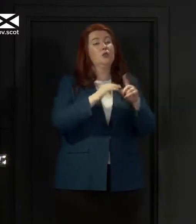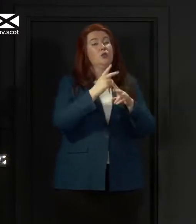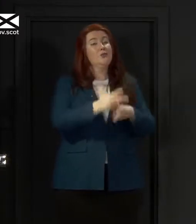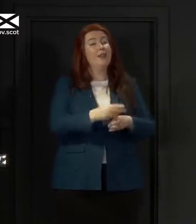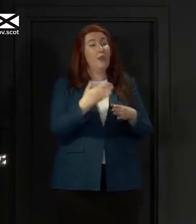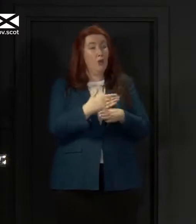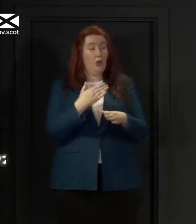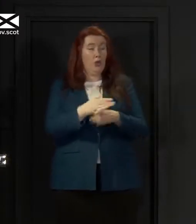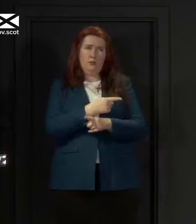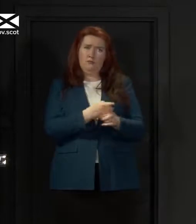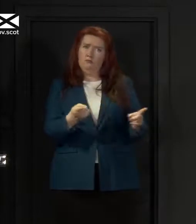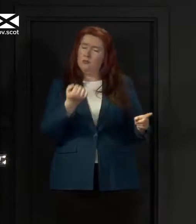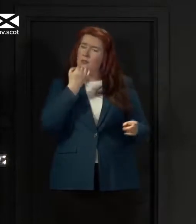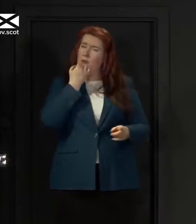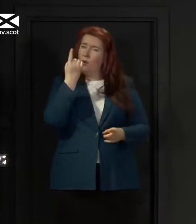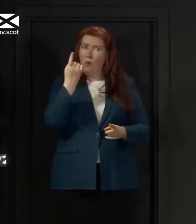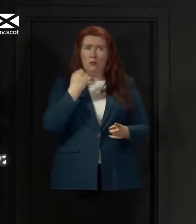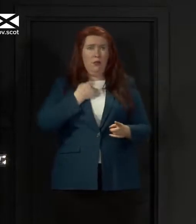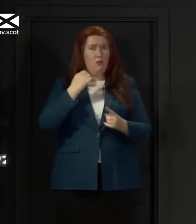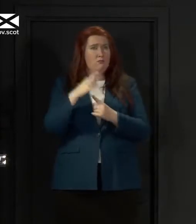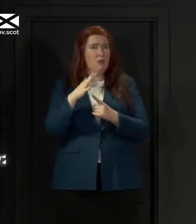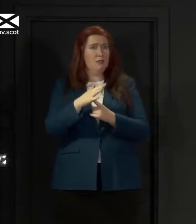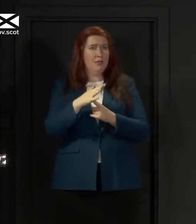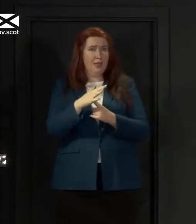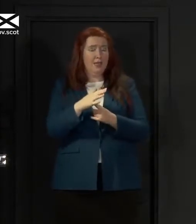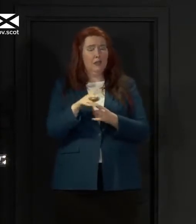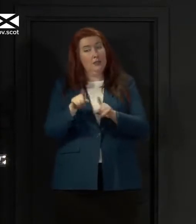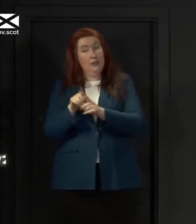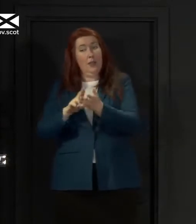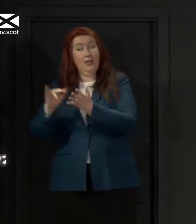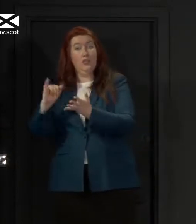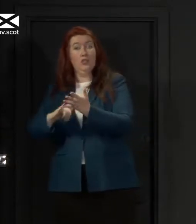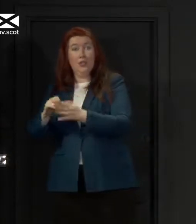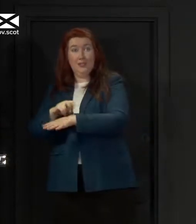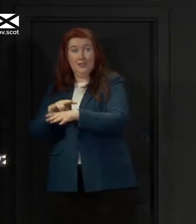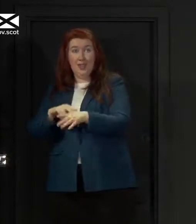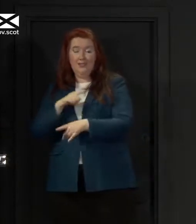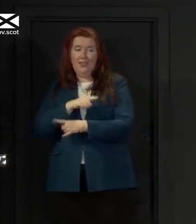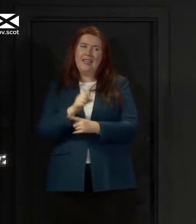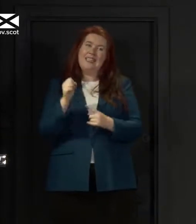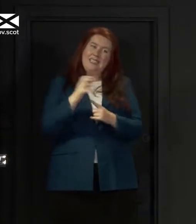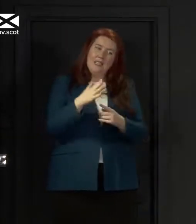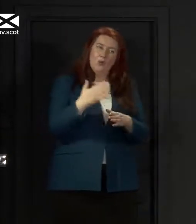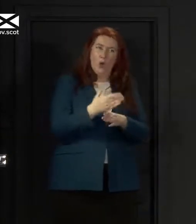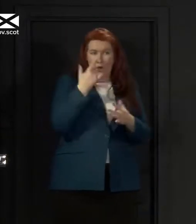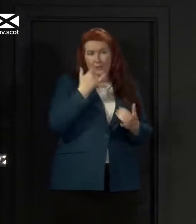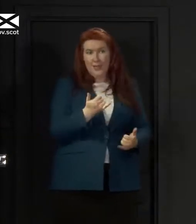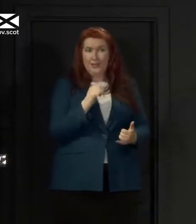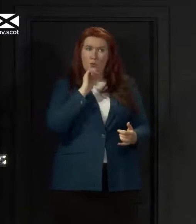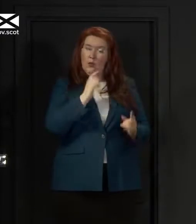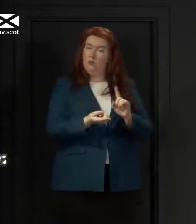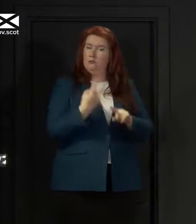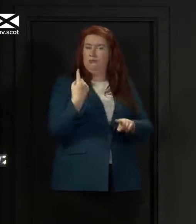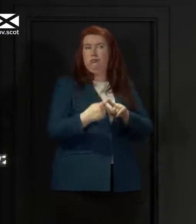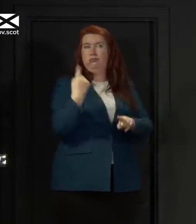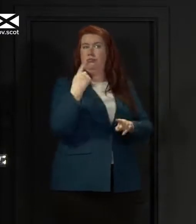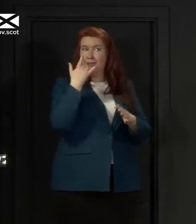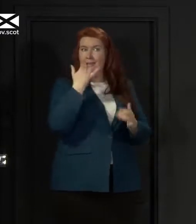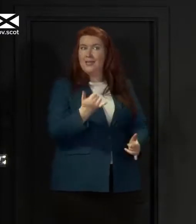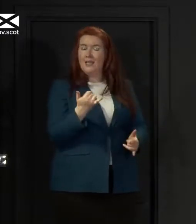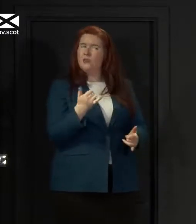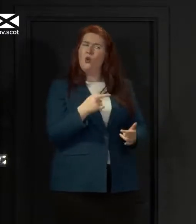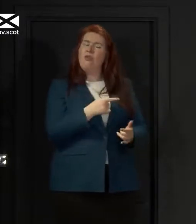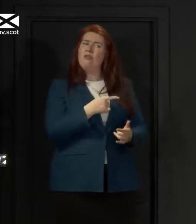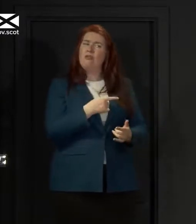been the number one priority along with NHS workers for key worker testing so as I've said those were